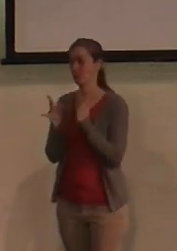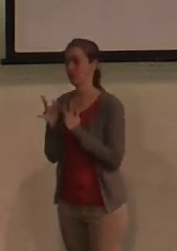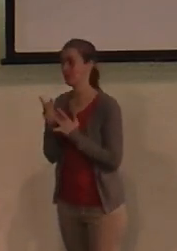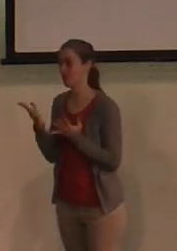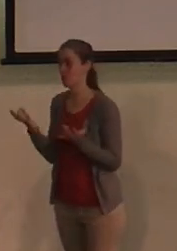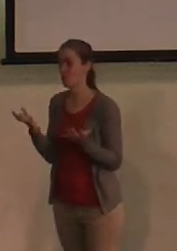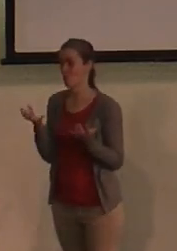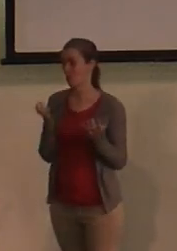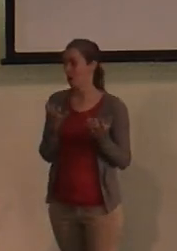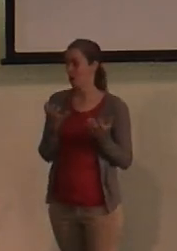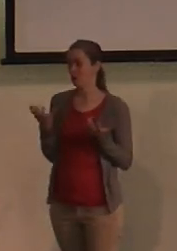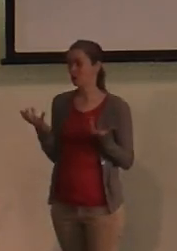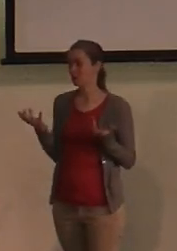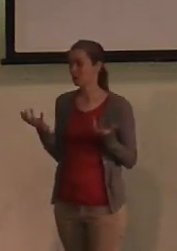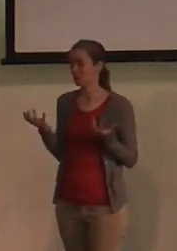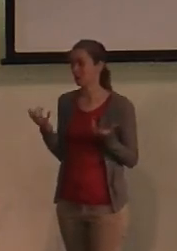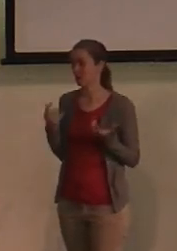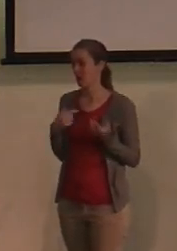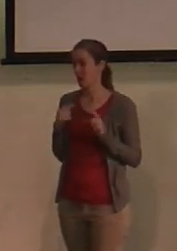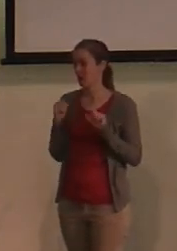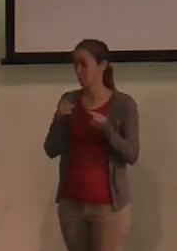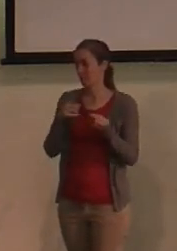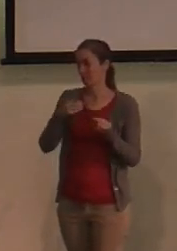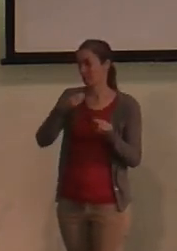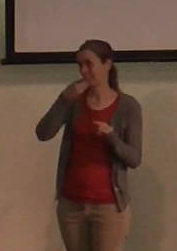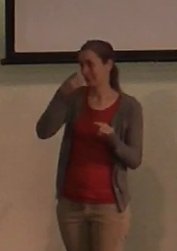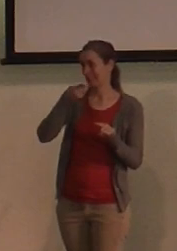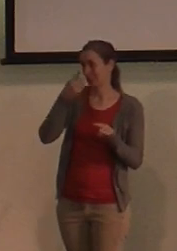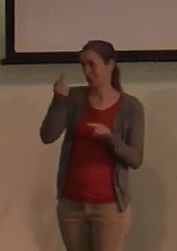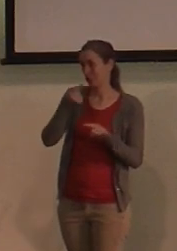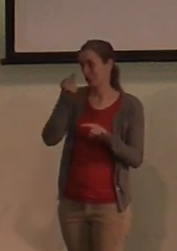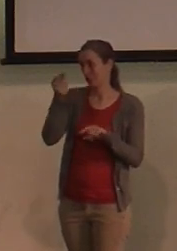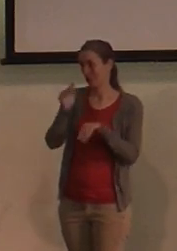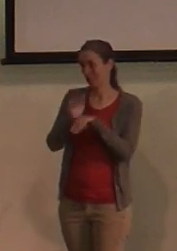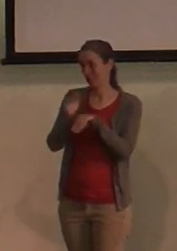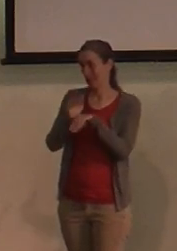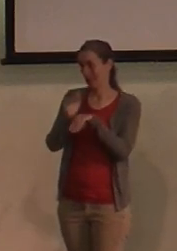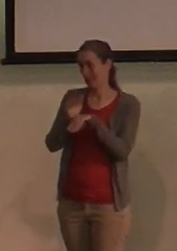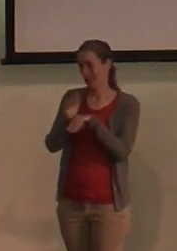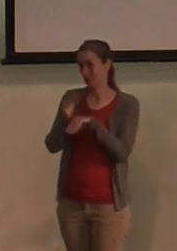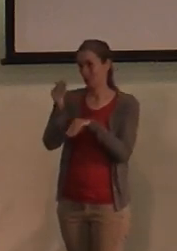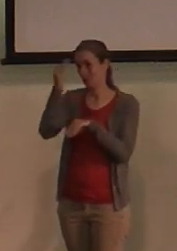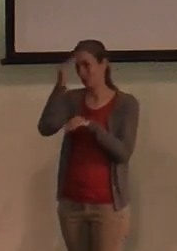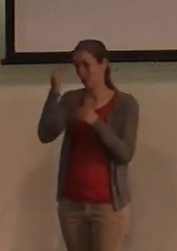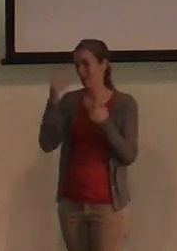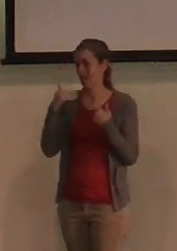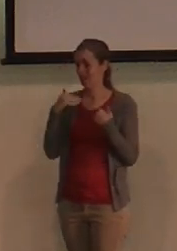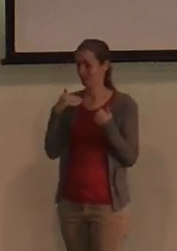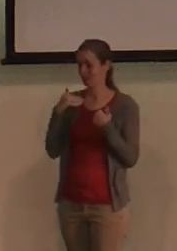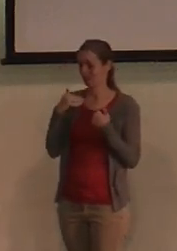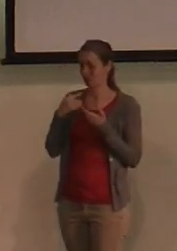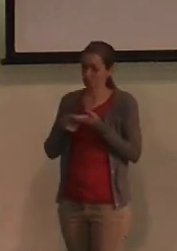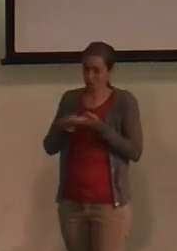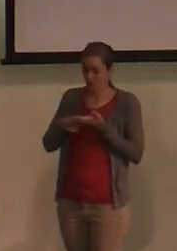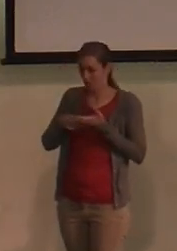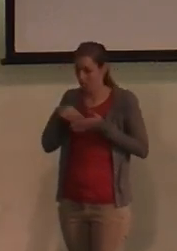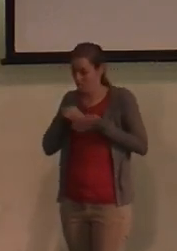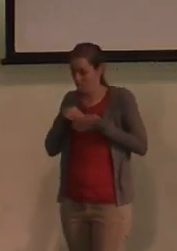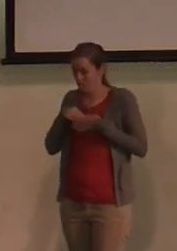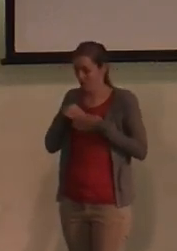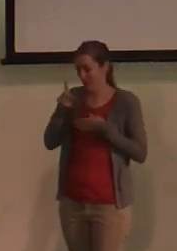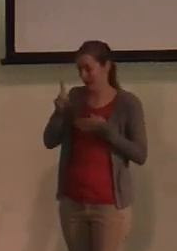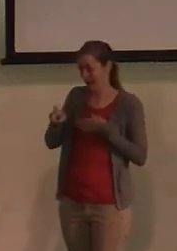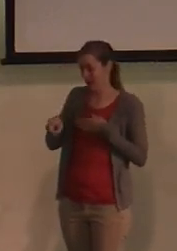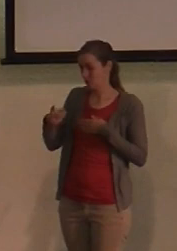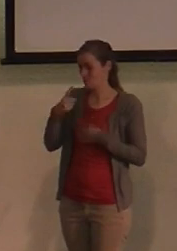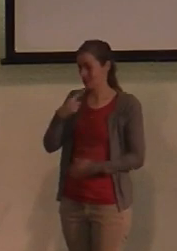To the point where I was at a dinner Thursday night, and you know how you have your inner dialogue? And I had to tell myself, Corey, shut